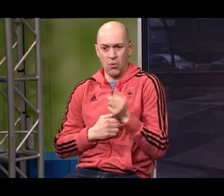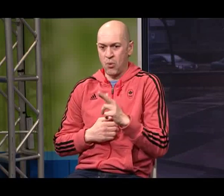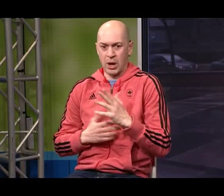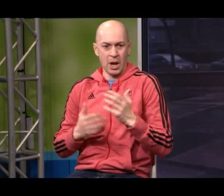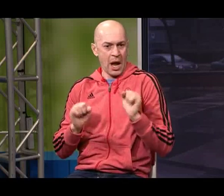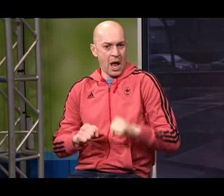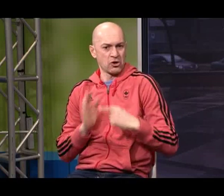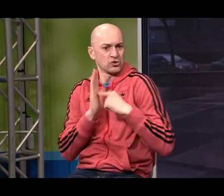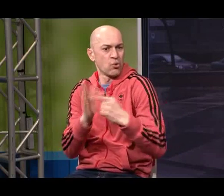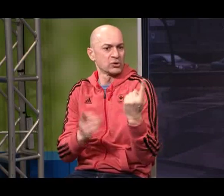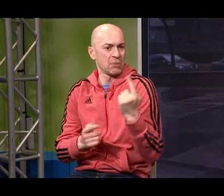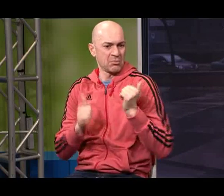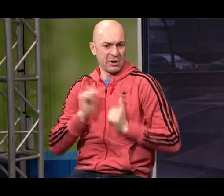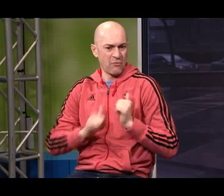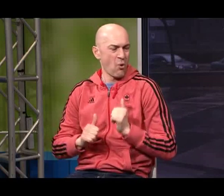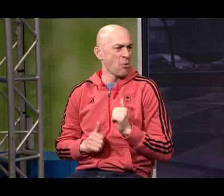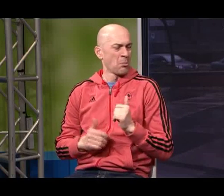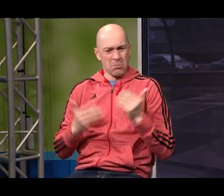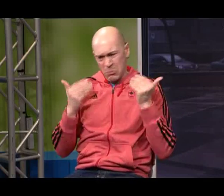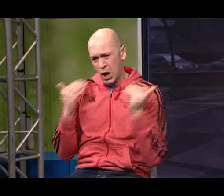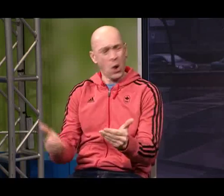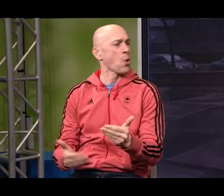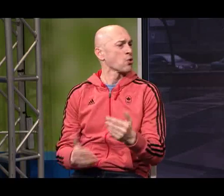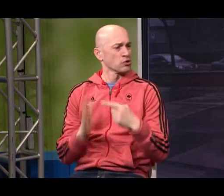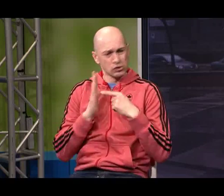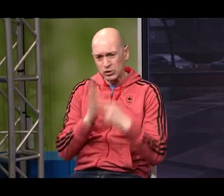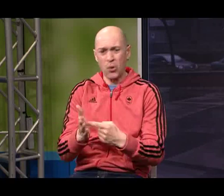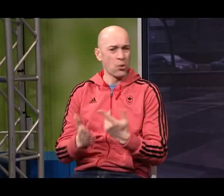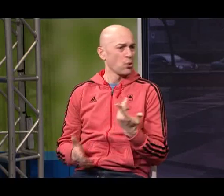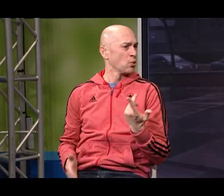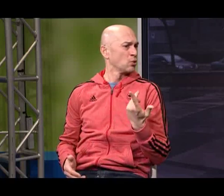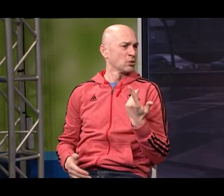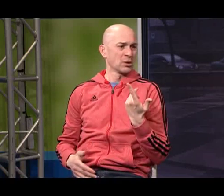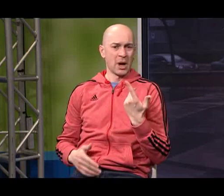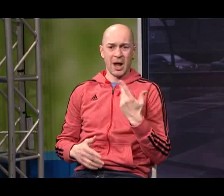Well, I would say that if this is something that you want to do That you should pursue your dream